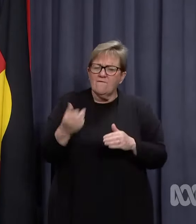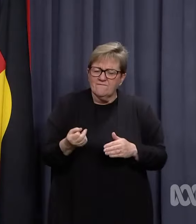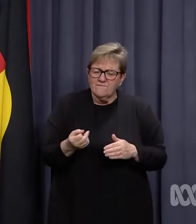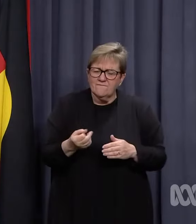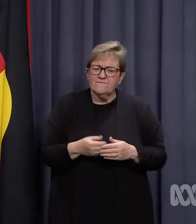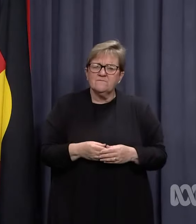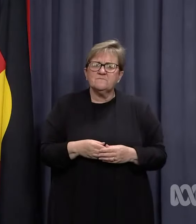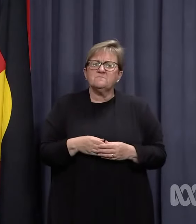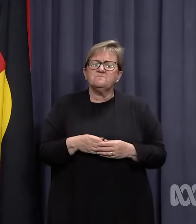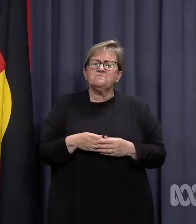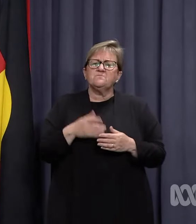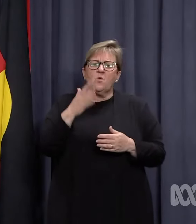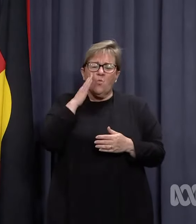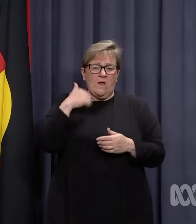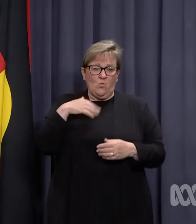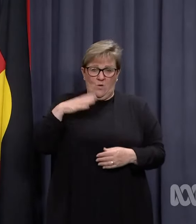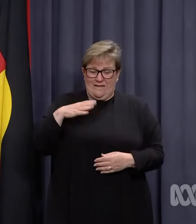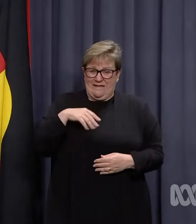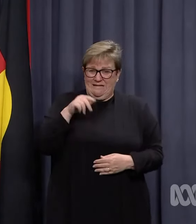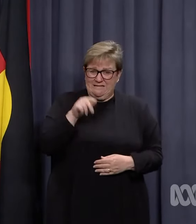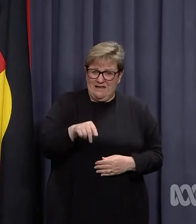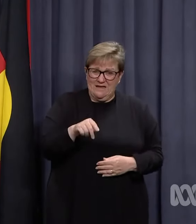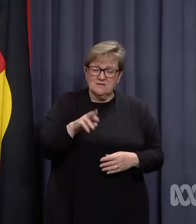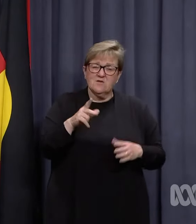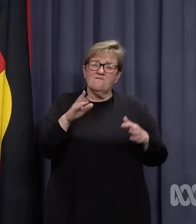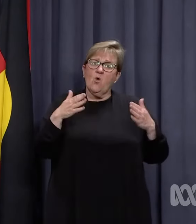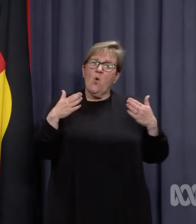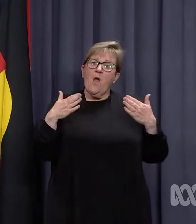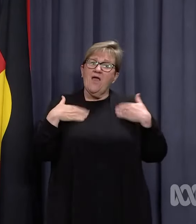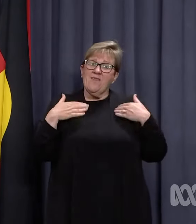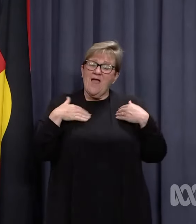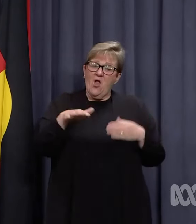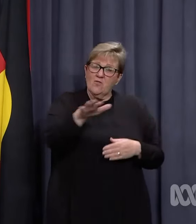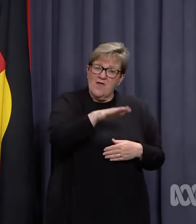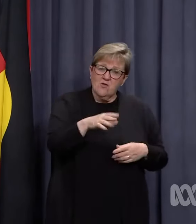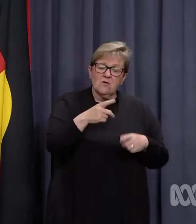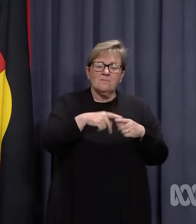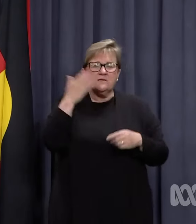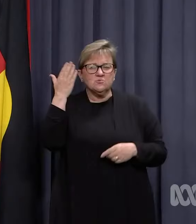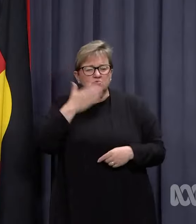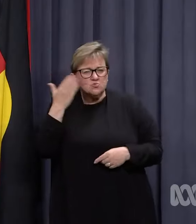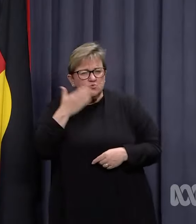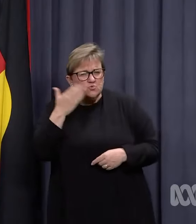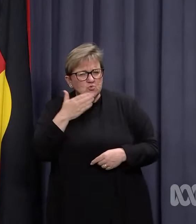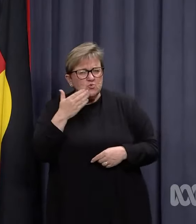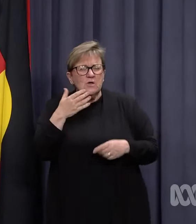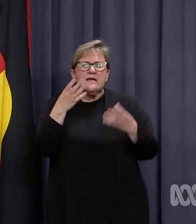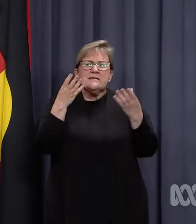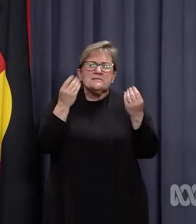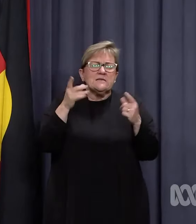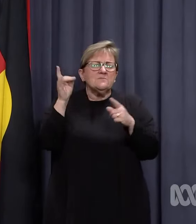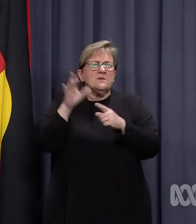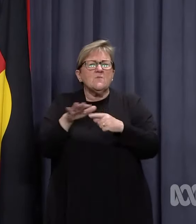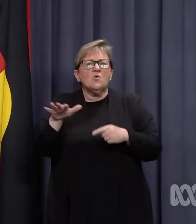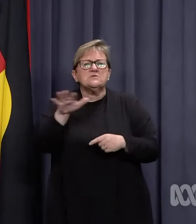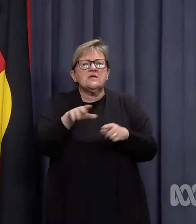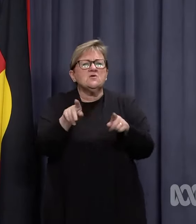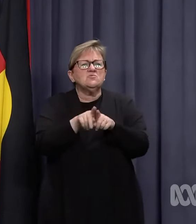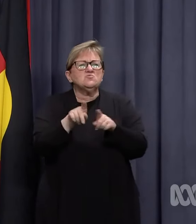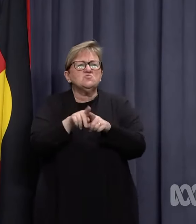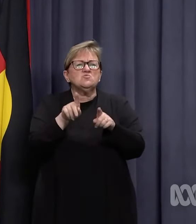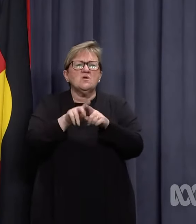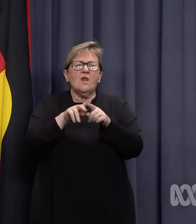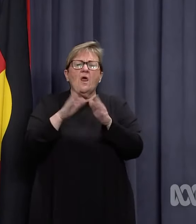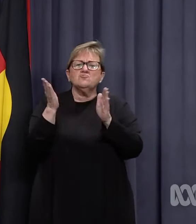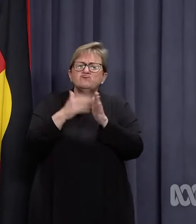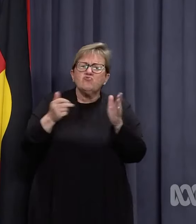rules as and when required. So for health settings and also for schools and in some critical areas like